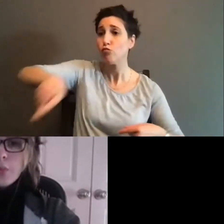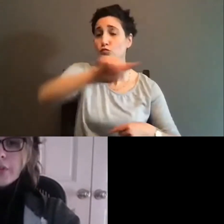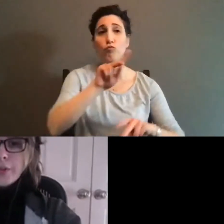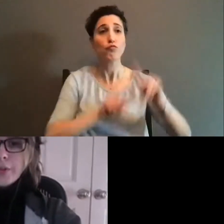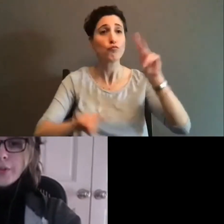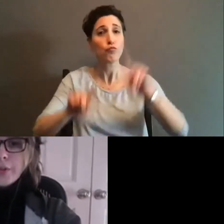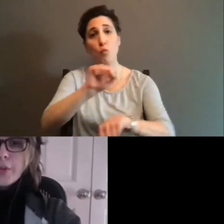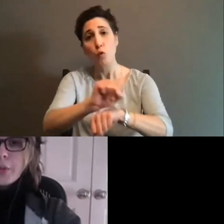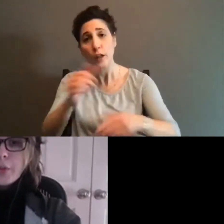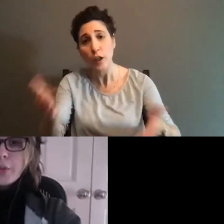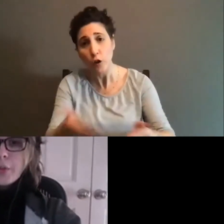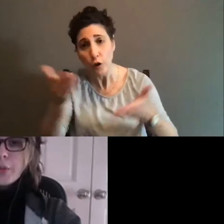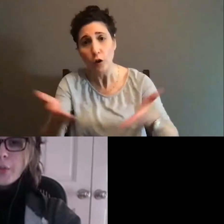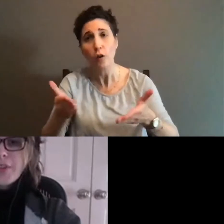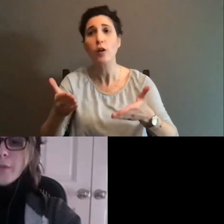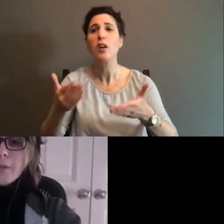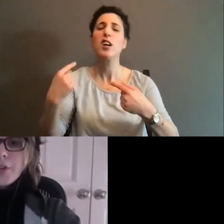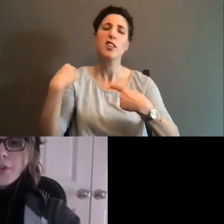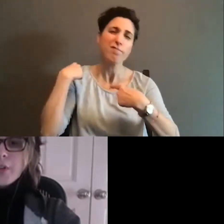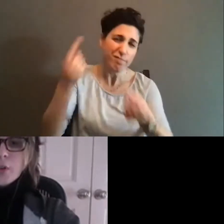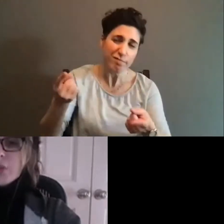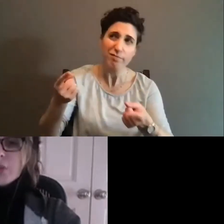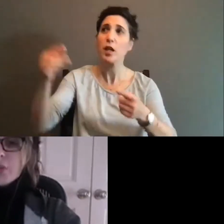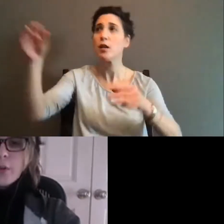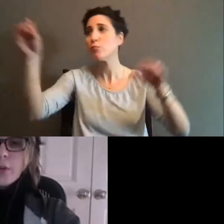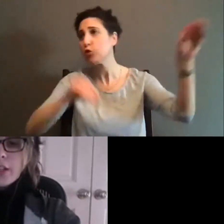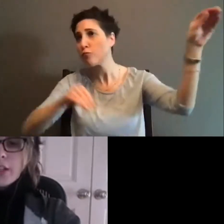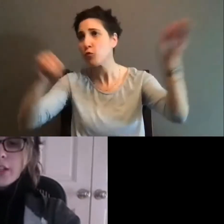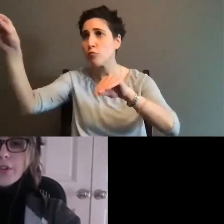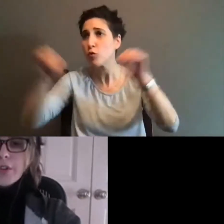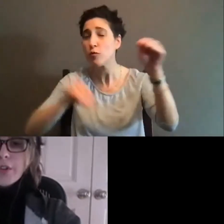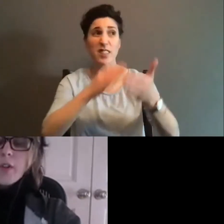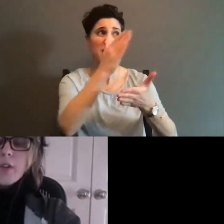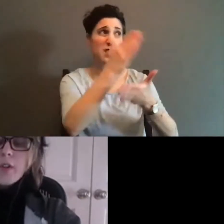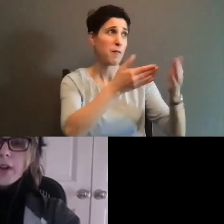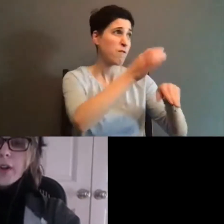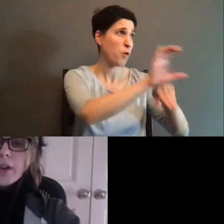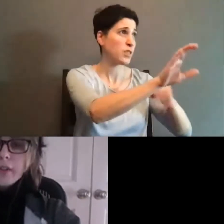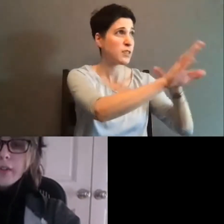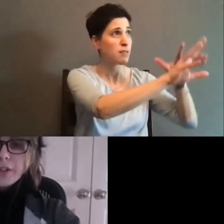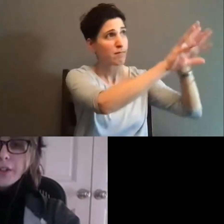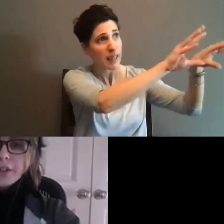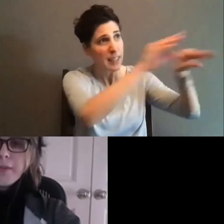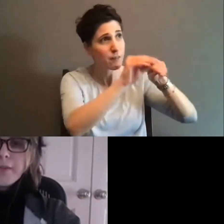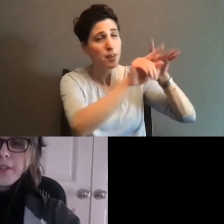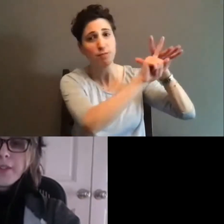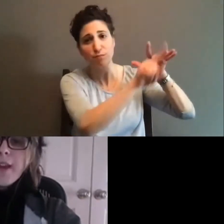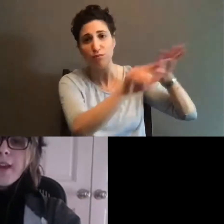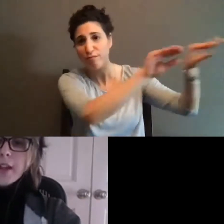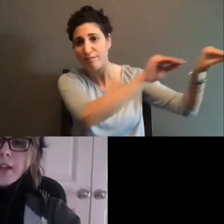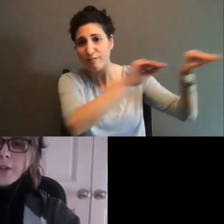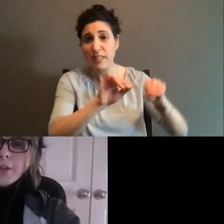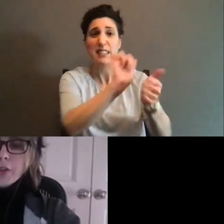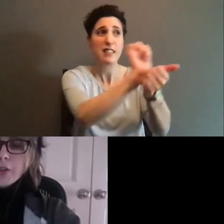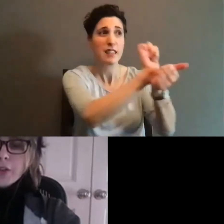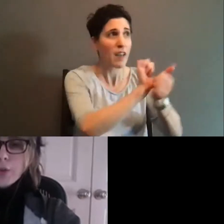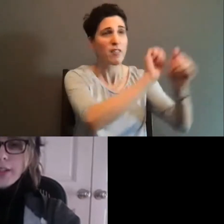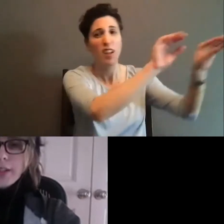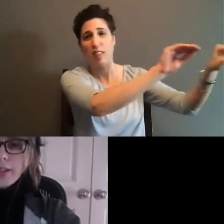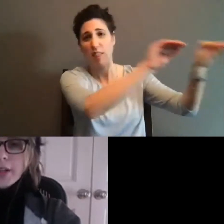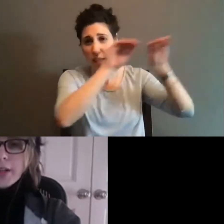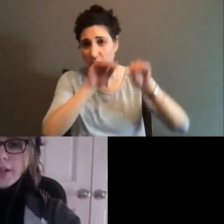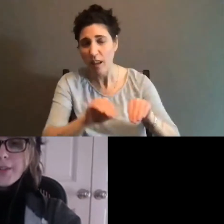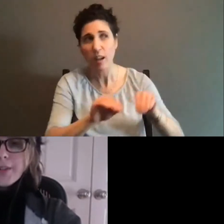peoples, settlers, newcomers, folks who have been forced to relocate here as a result of the trans-Atlantic slave trades and